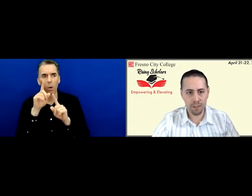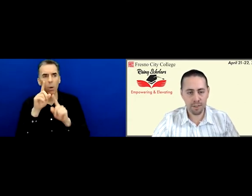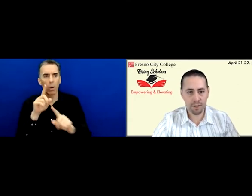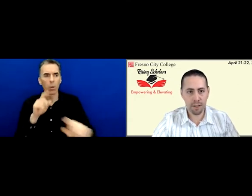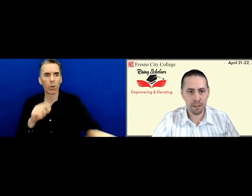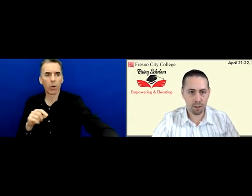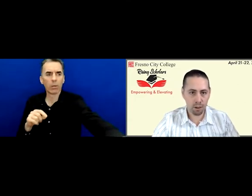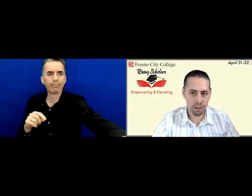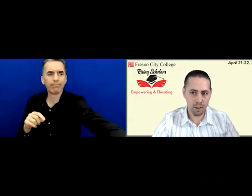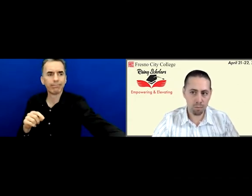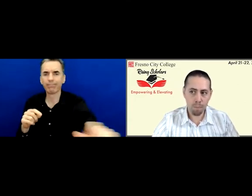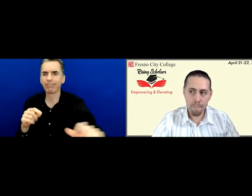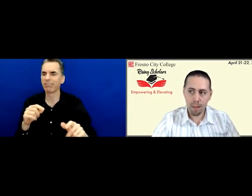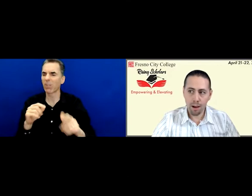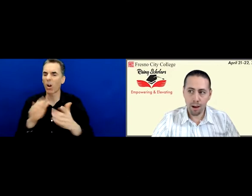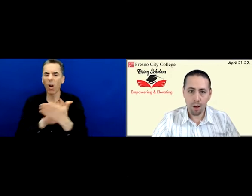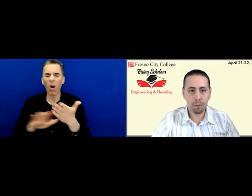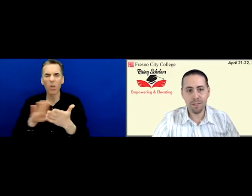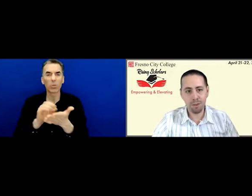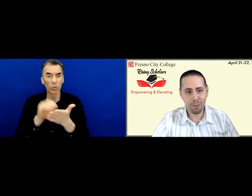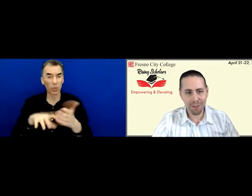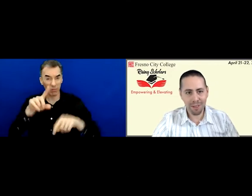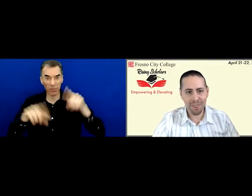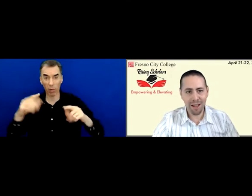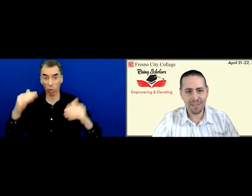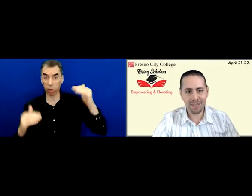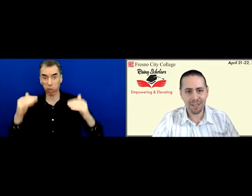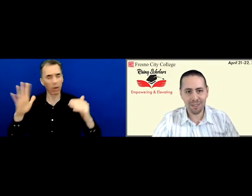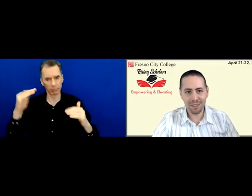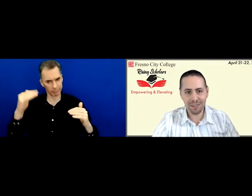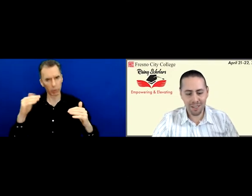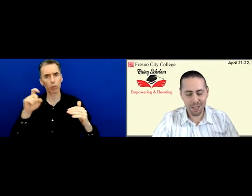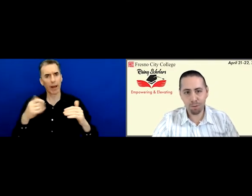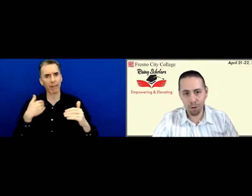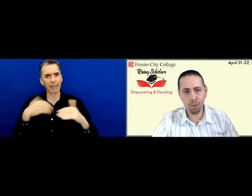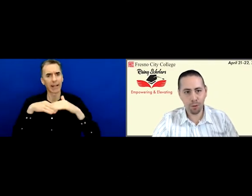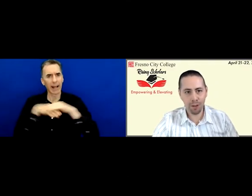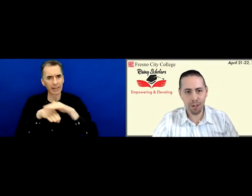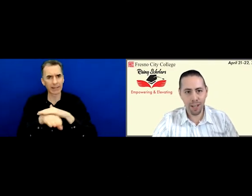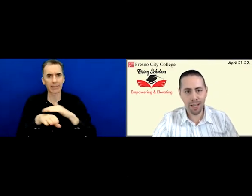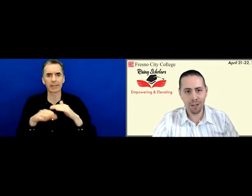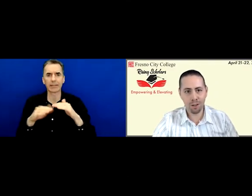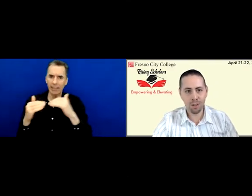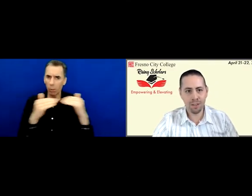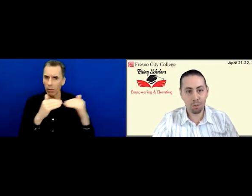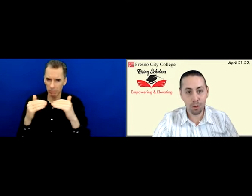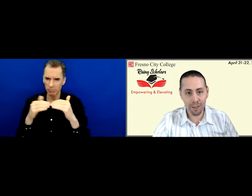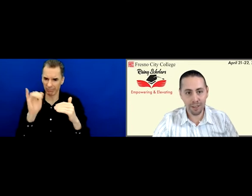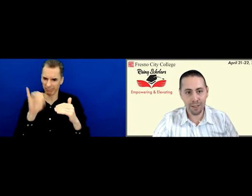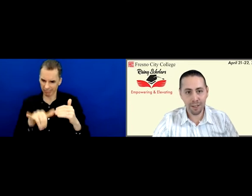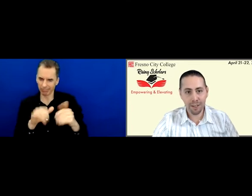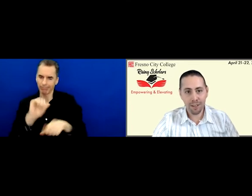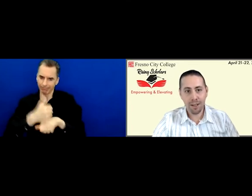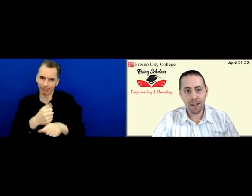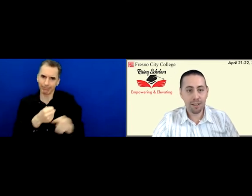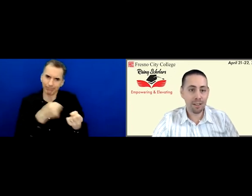disparities at the college. I'm pleased to report that the team wrote for and was awarded